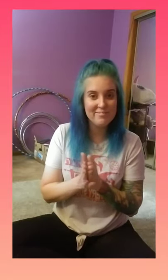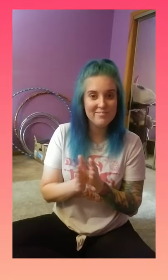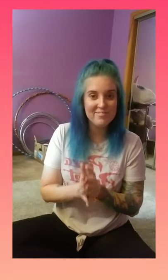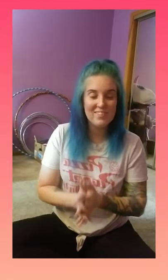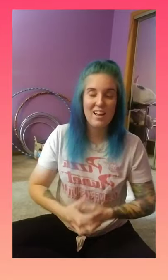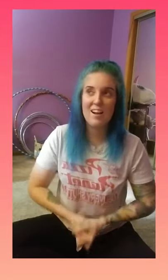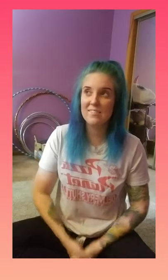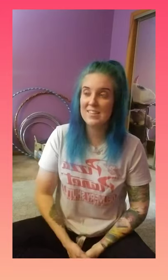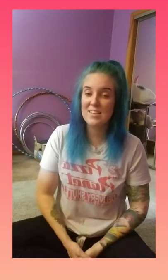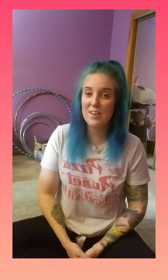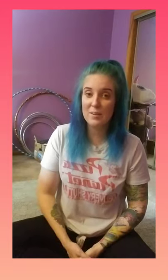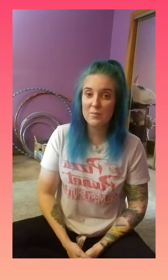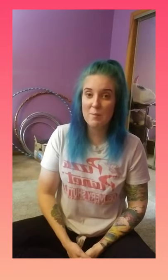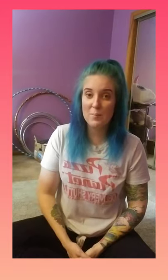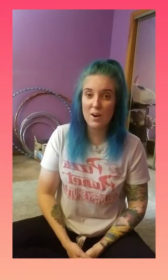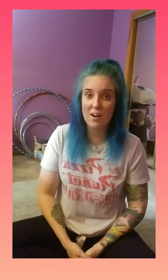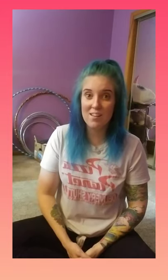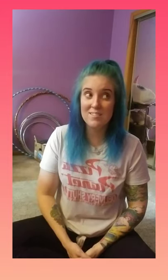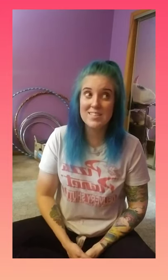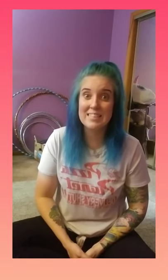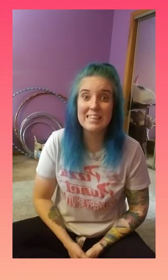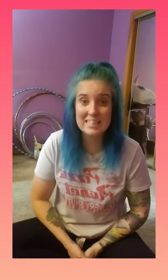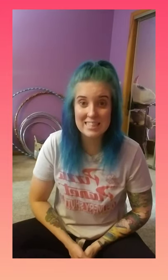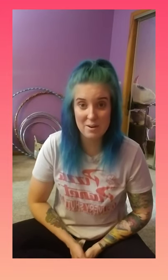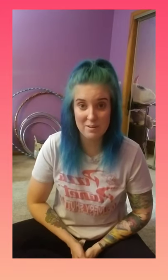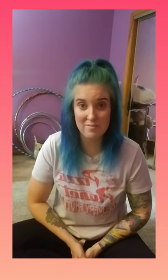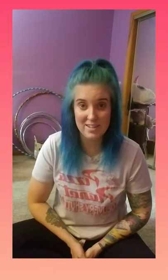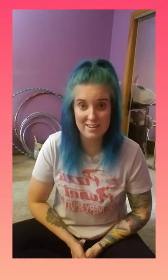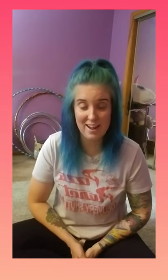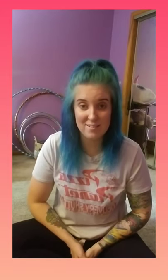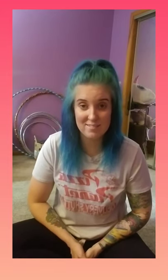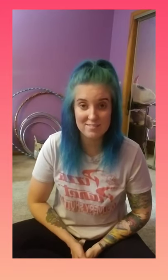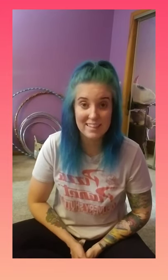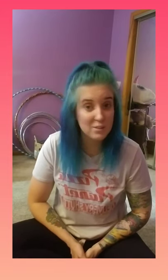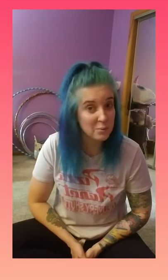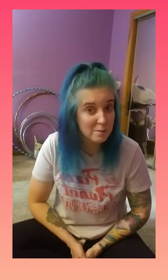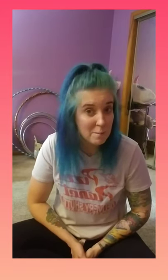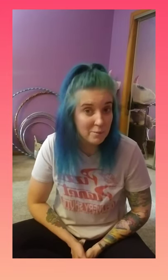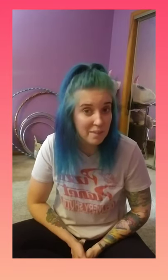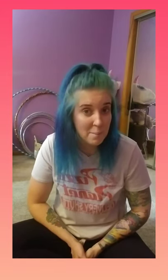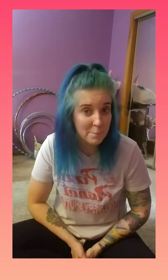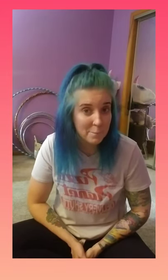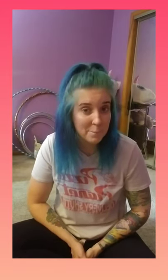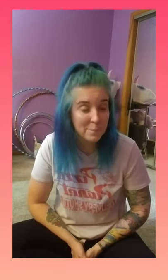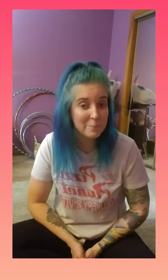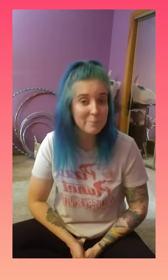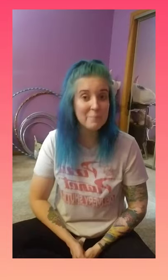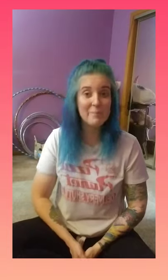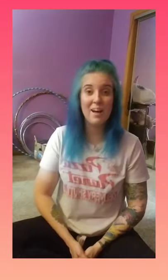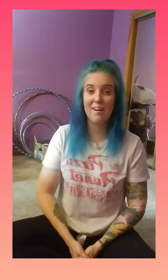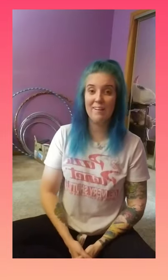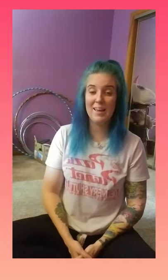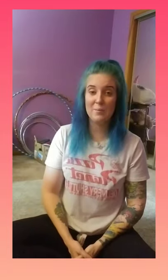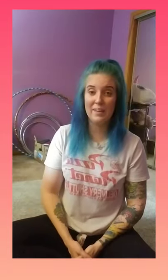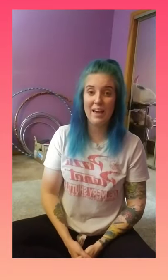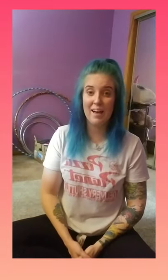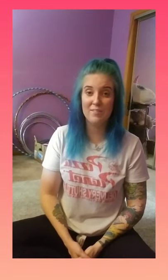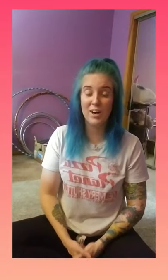All right, let's see if I can remember all six that we've done now. Can you remember them? All right, we have our